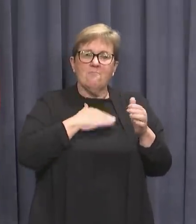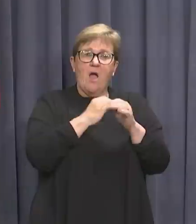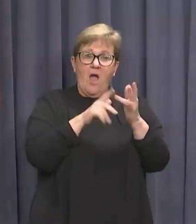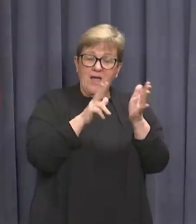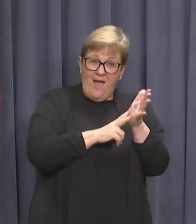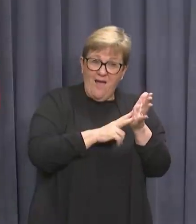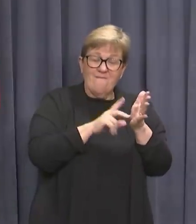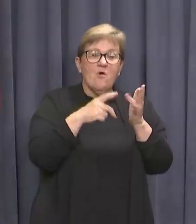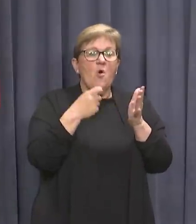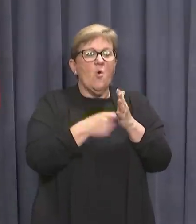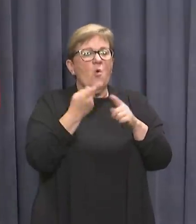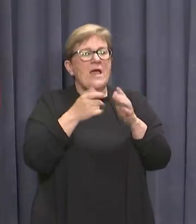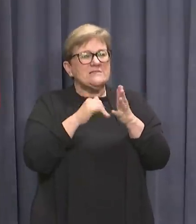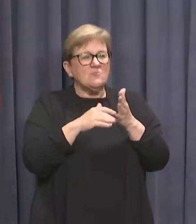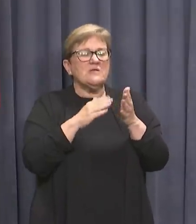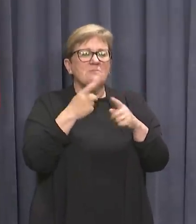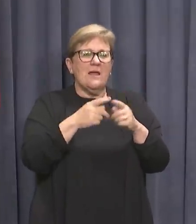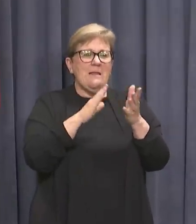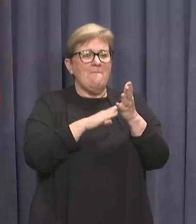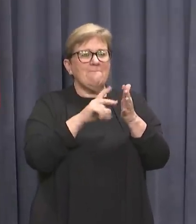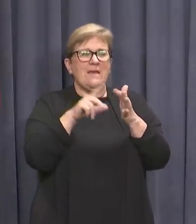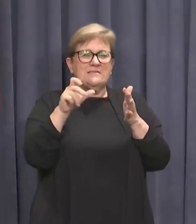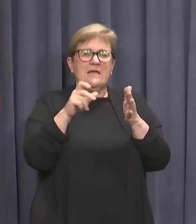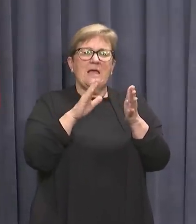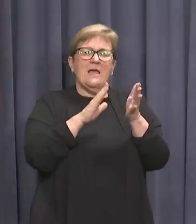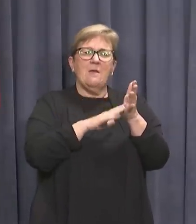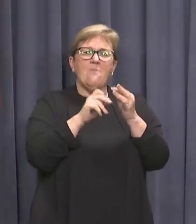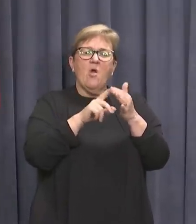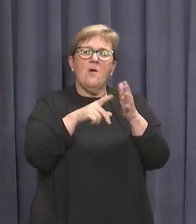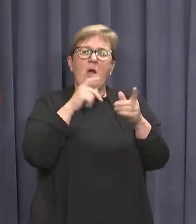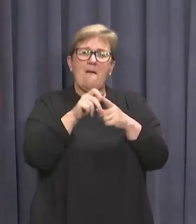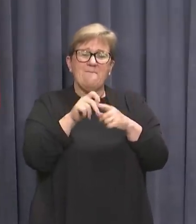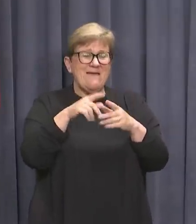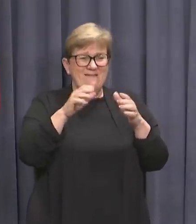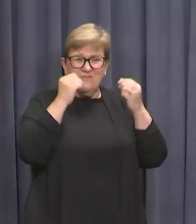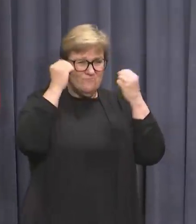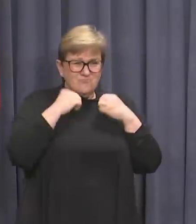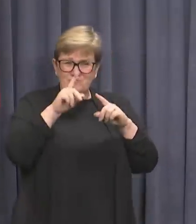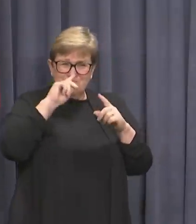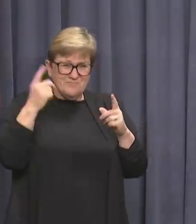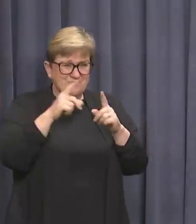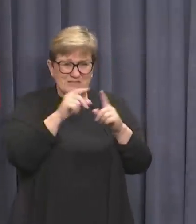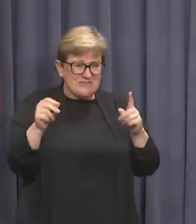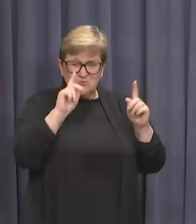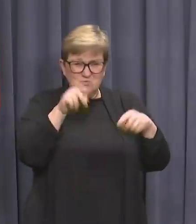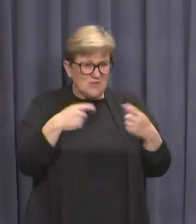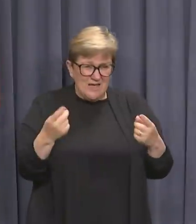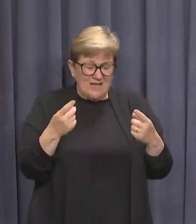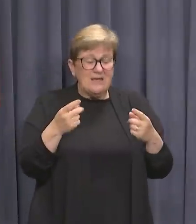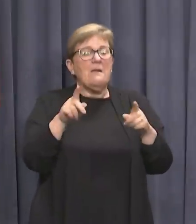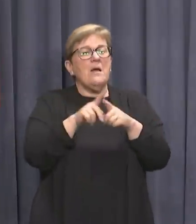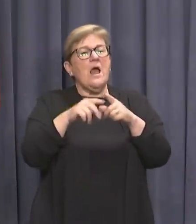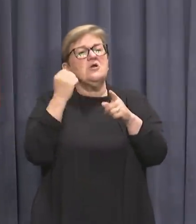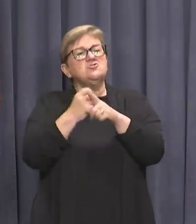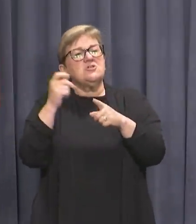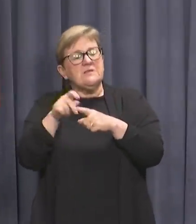or through the Express Plus Medicare mobile app. If you can't get proof online, your vaccination provider, such as